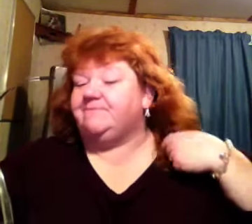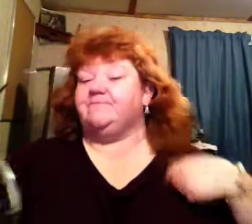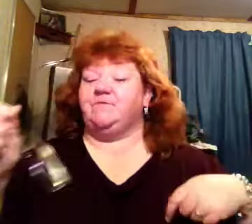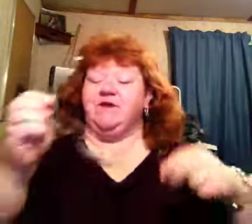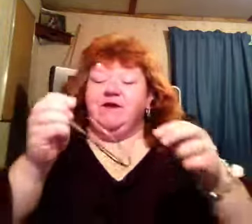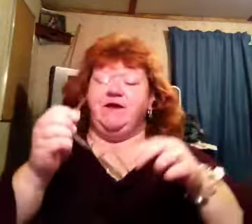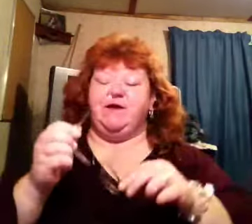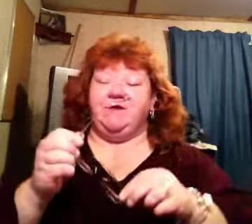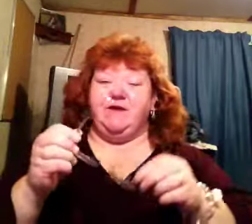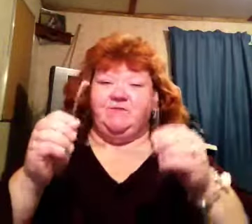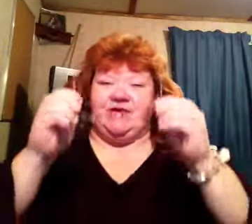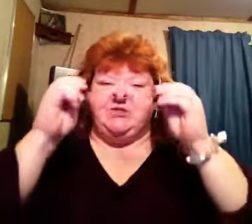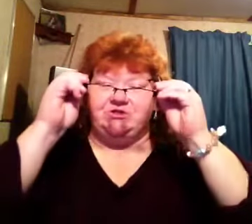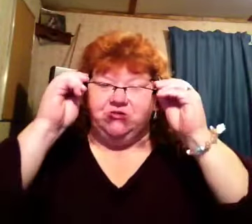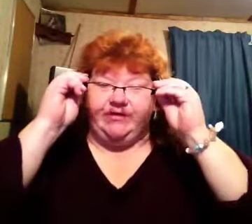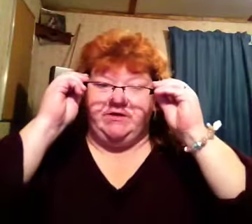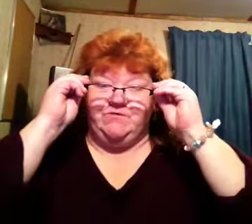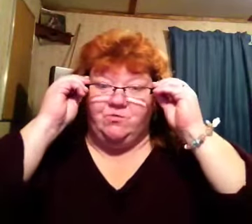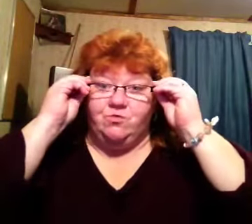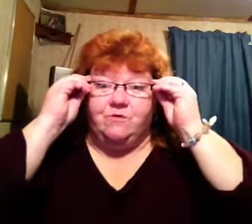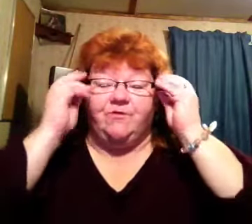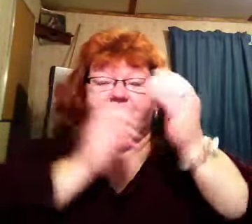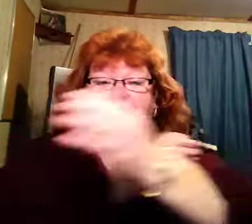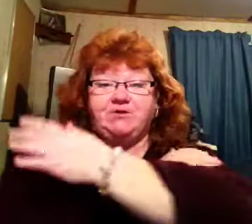Yeah, I had... I got them last year, but I never wore them very much.